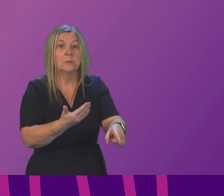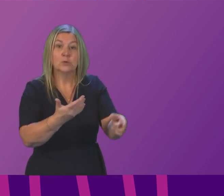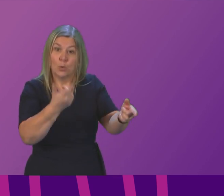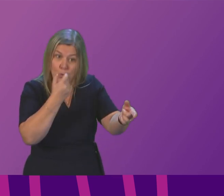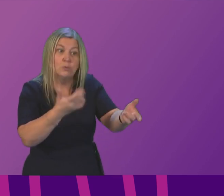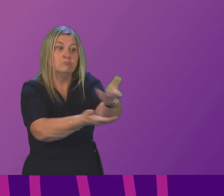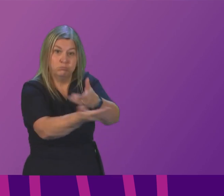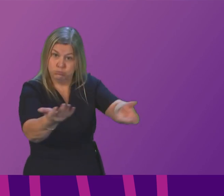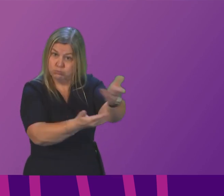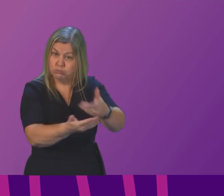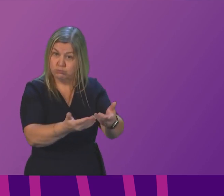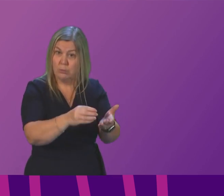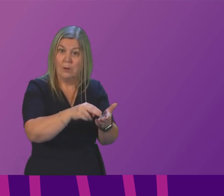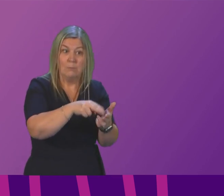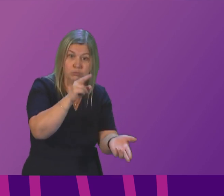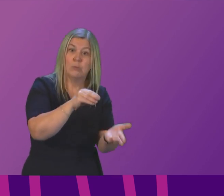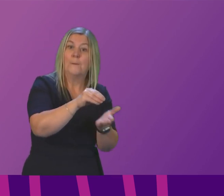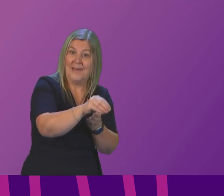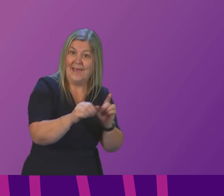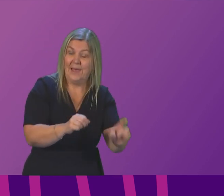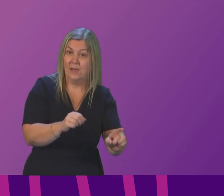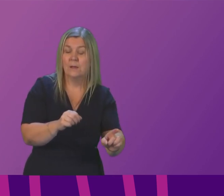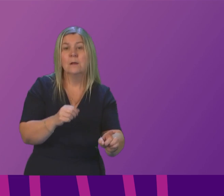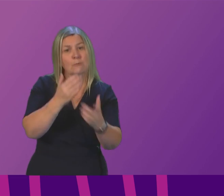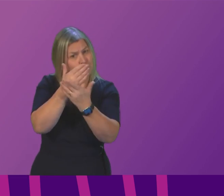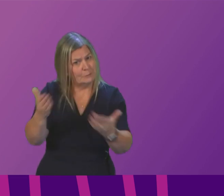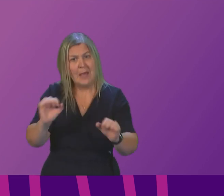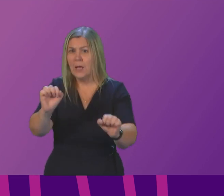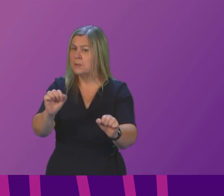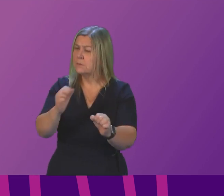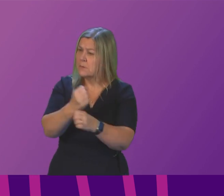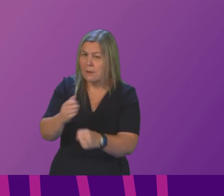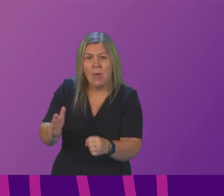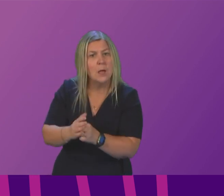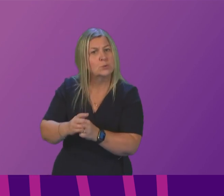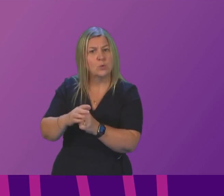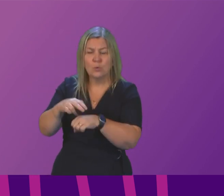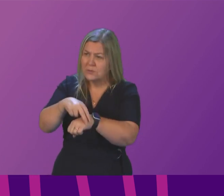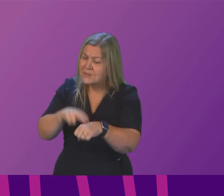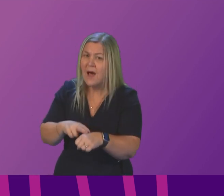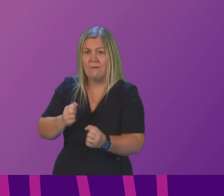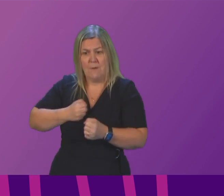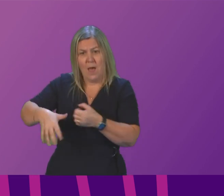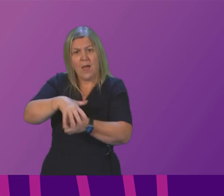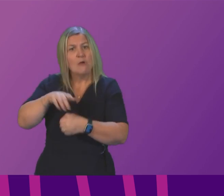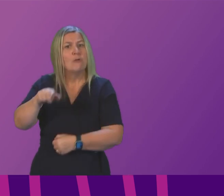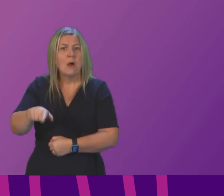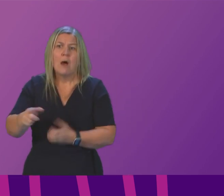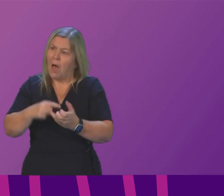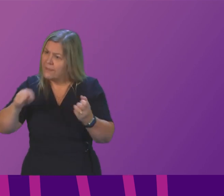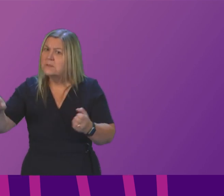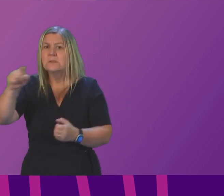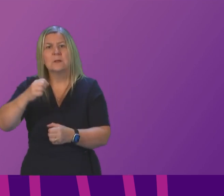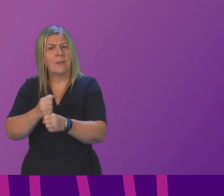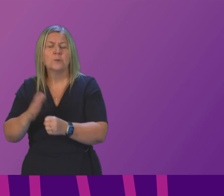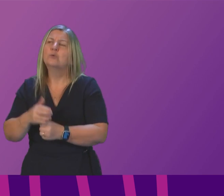to take its course I have the utmost respect for cleansing workers in Glasgow those who do that job in my constituency and across the